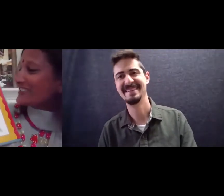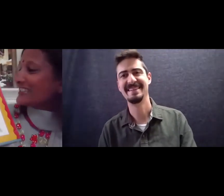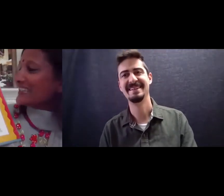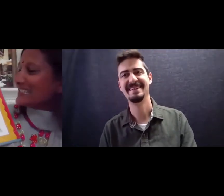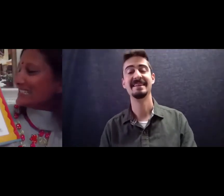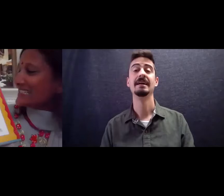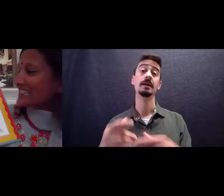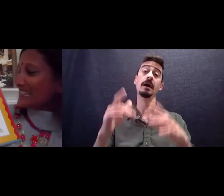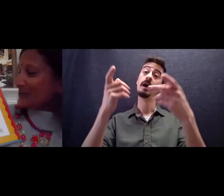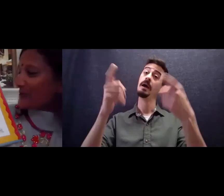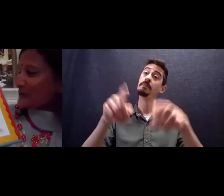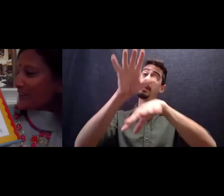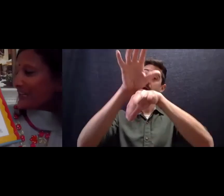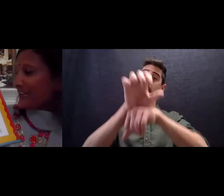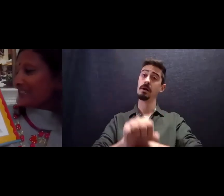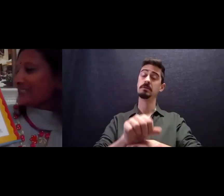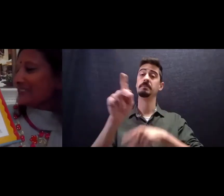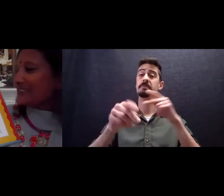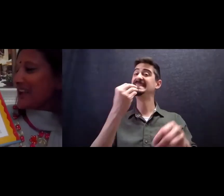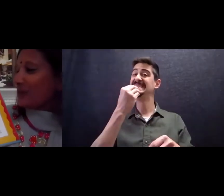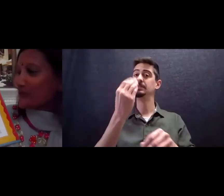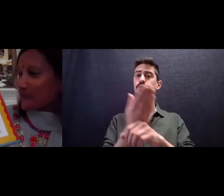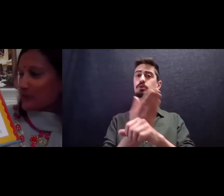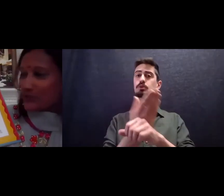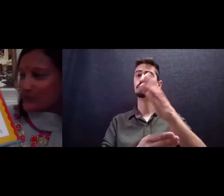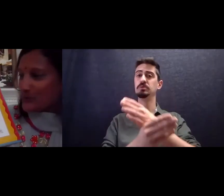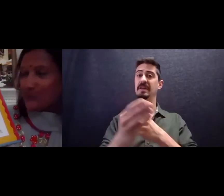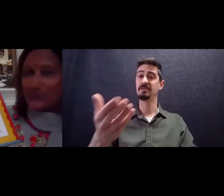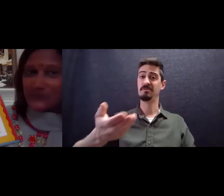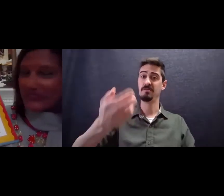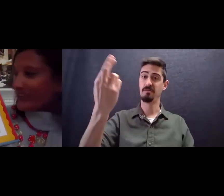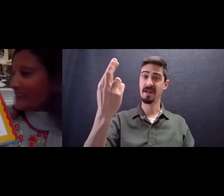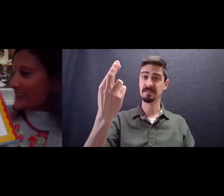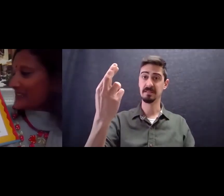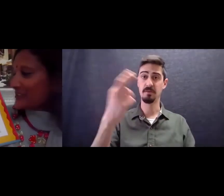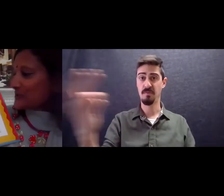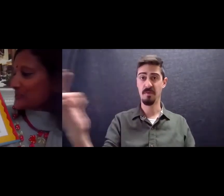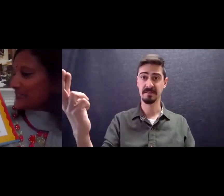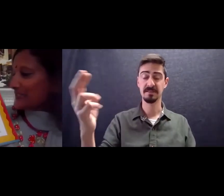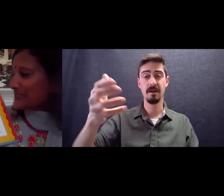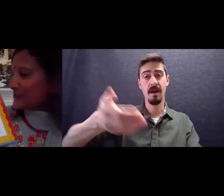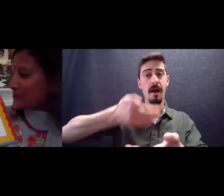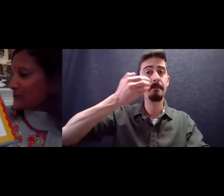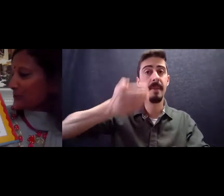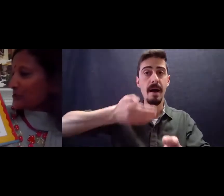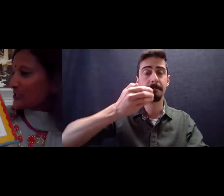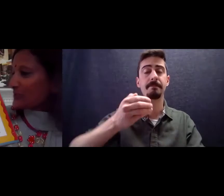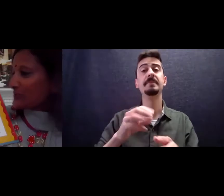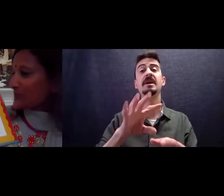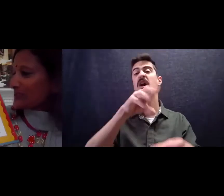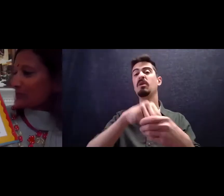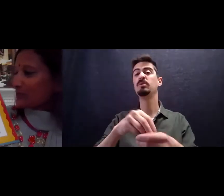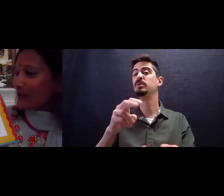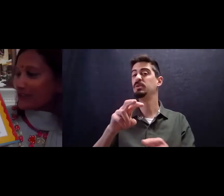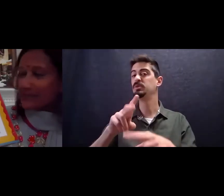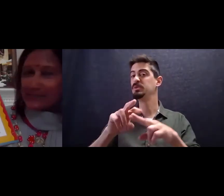traditionally Indians eat with their right hand not with the fork or spoon this includes eating soup which can